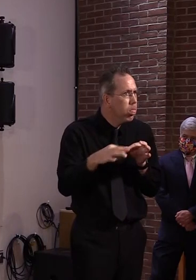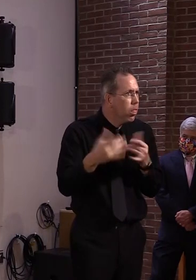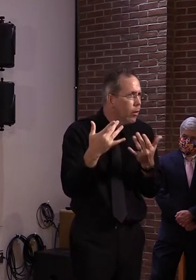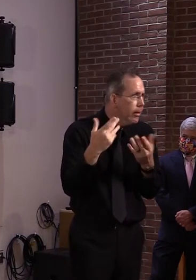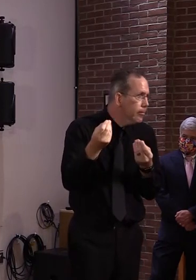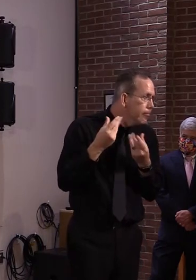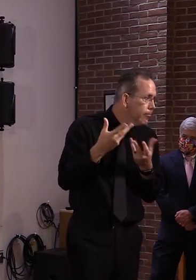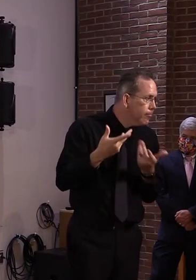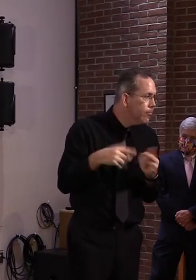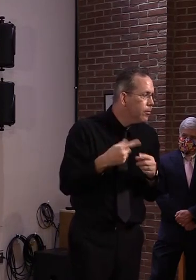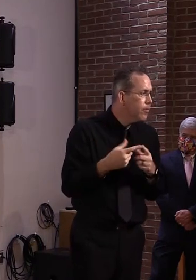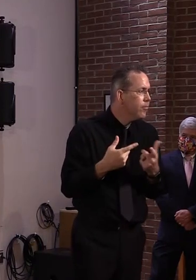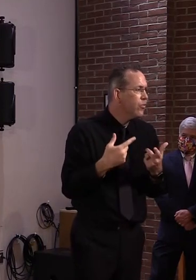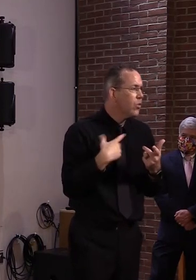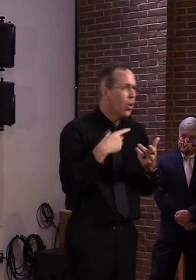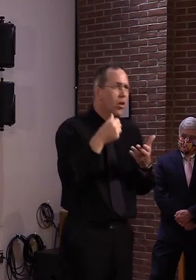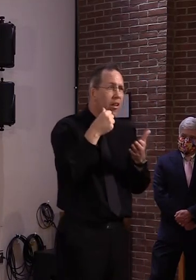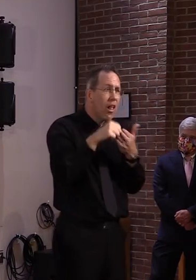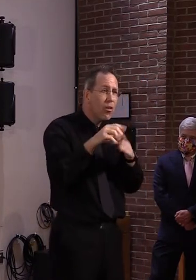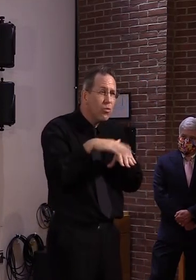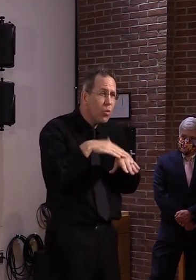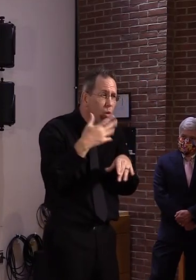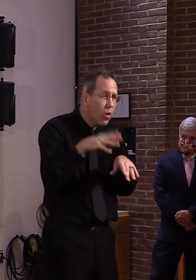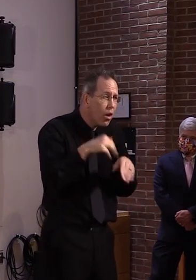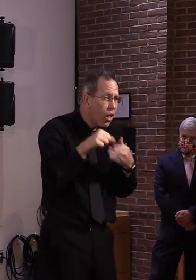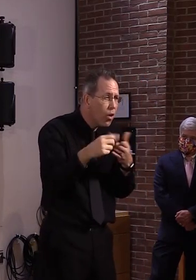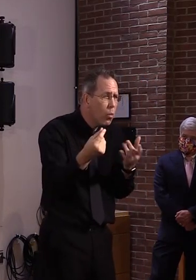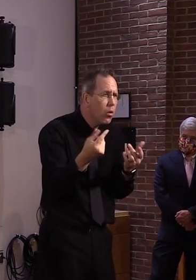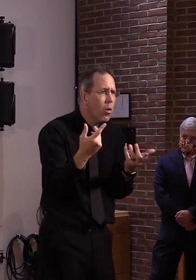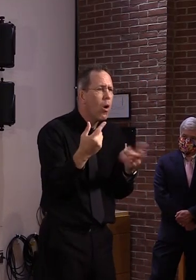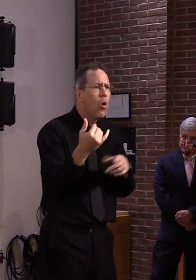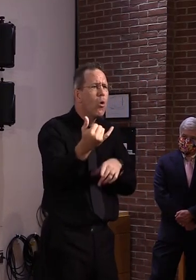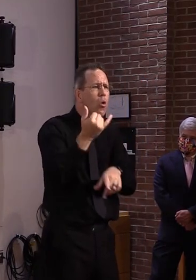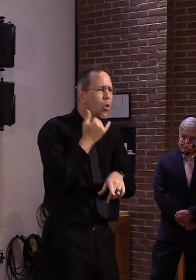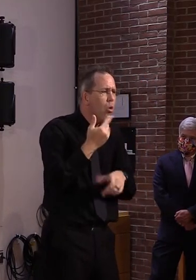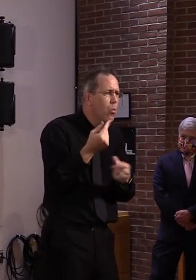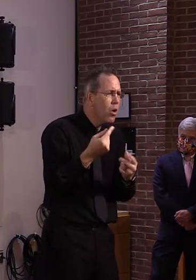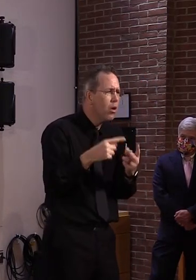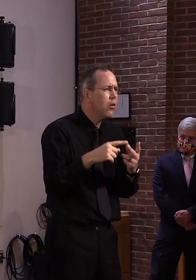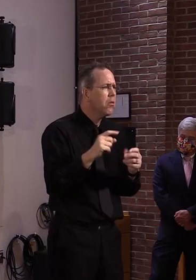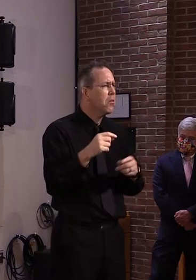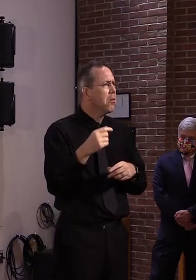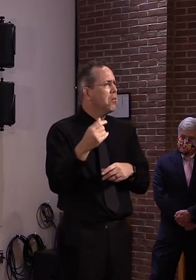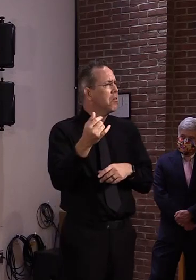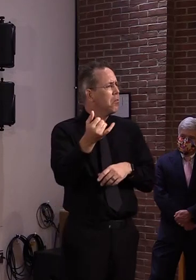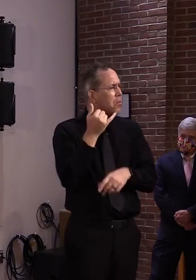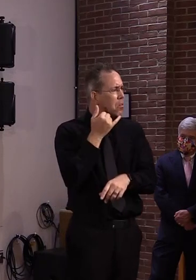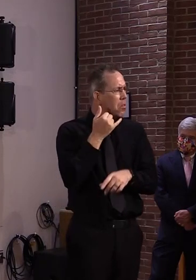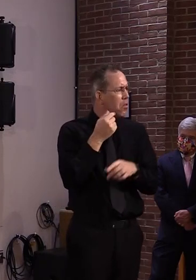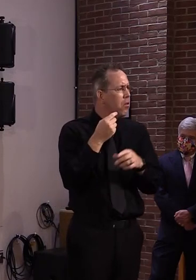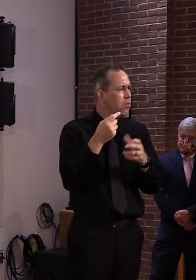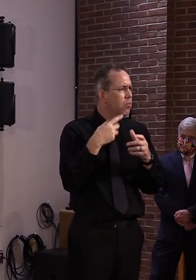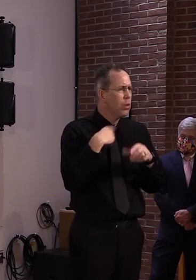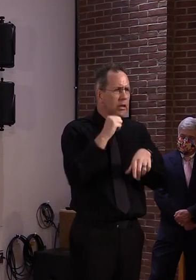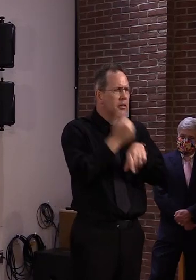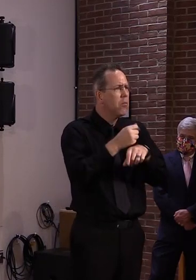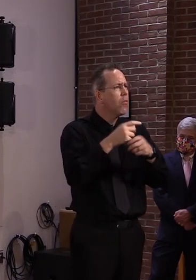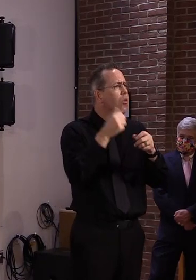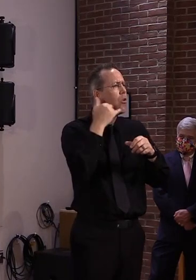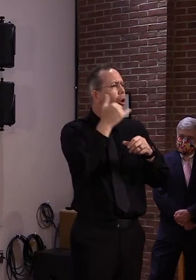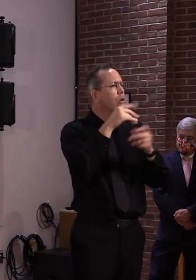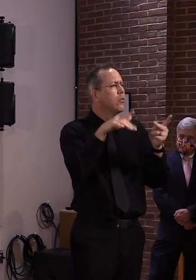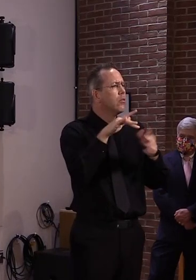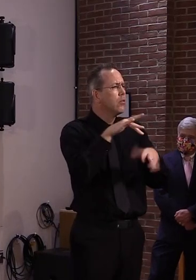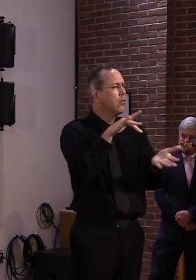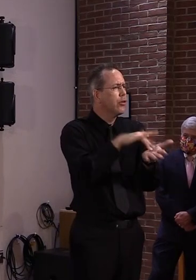the mail to arrive. So that's one aspect. The other aspect is we're still a little reluctant on the